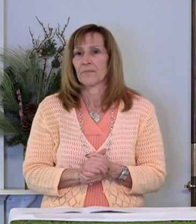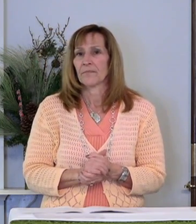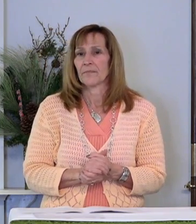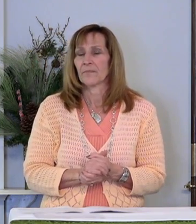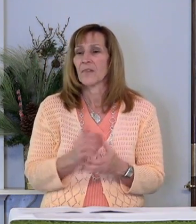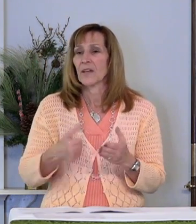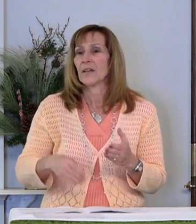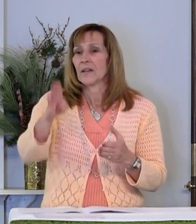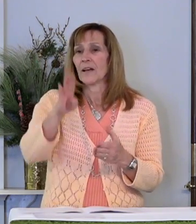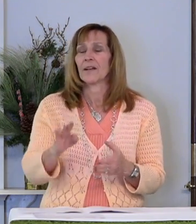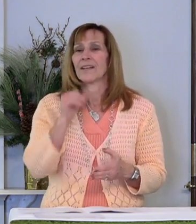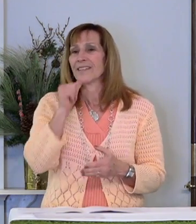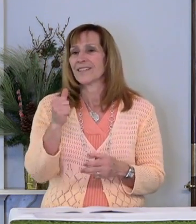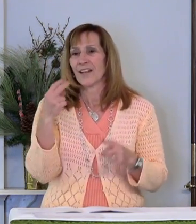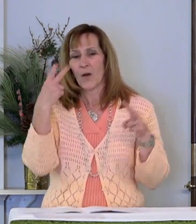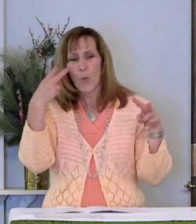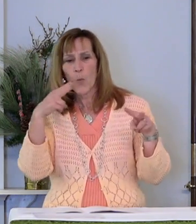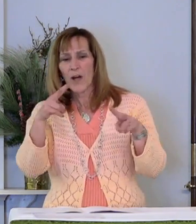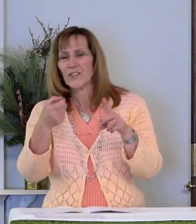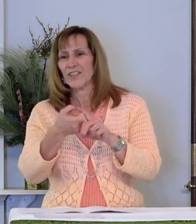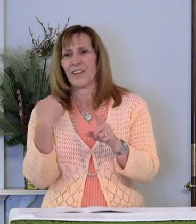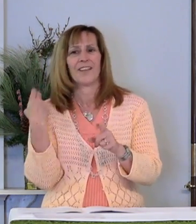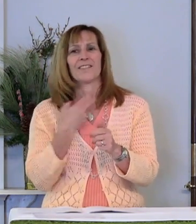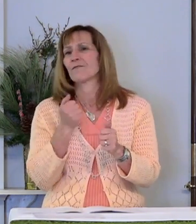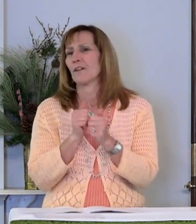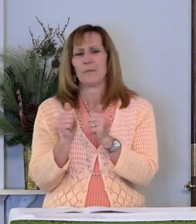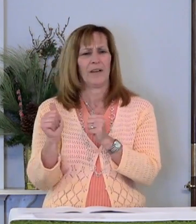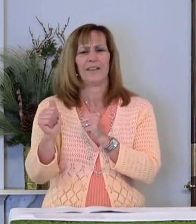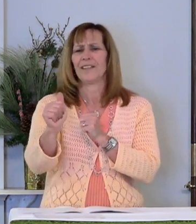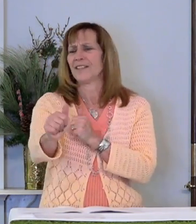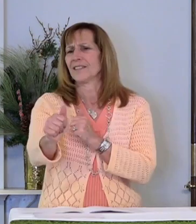God is not watching us from a distance.